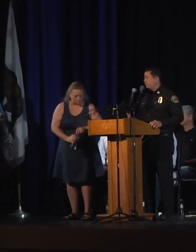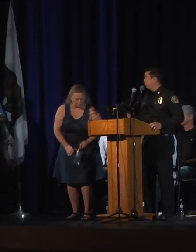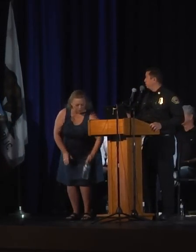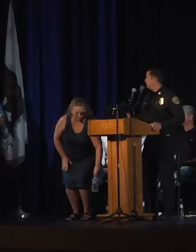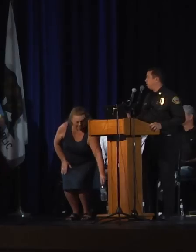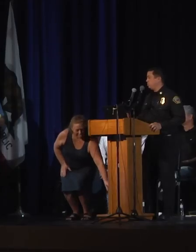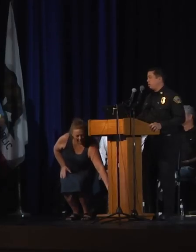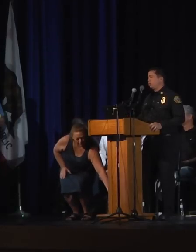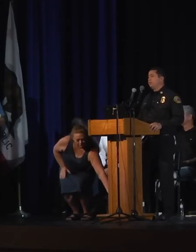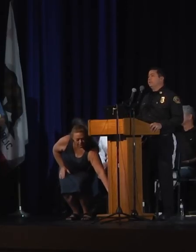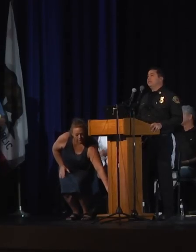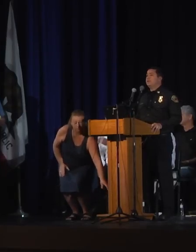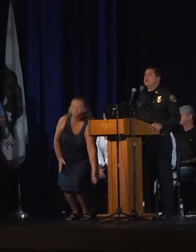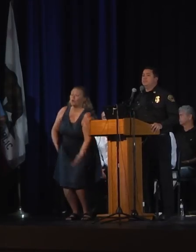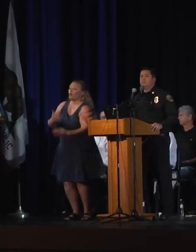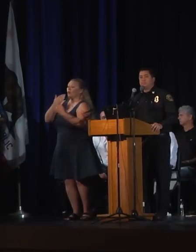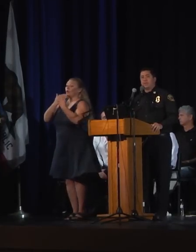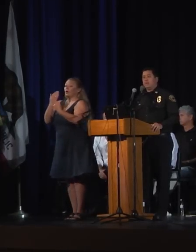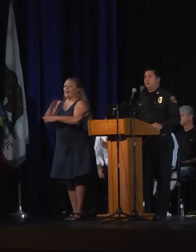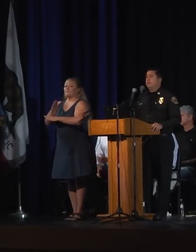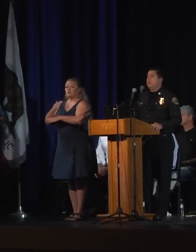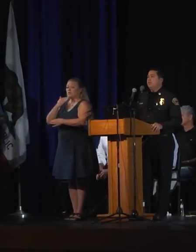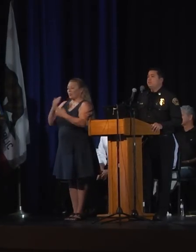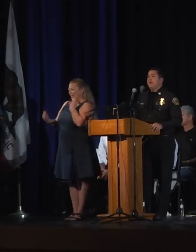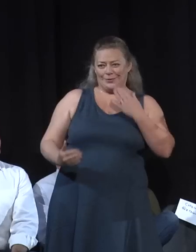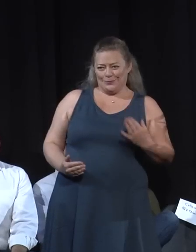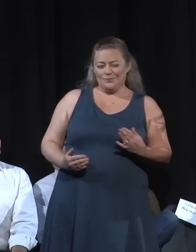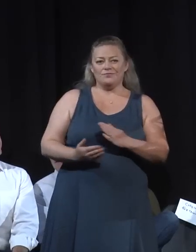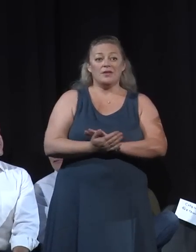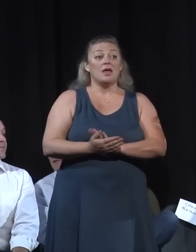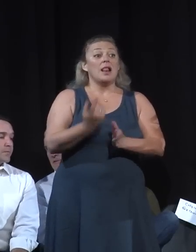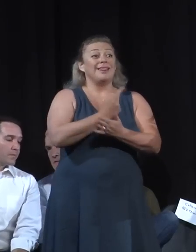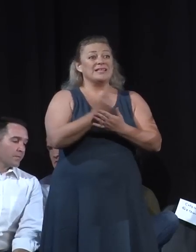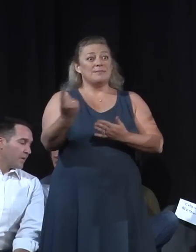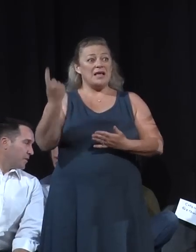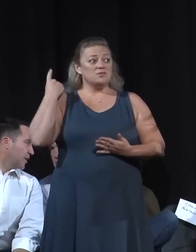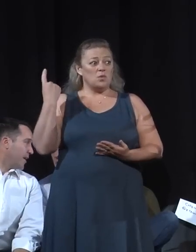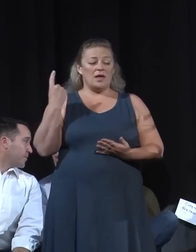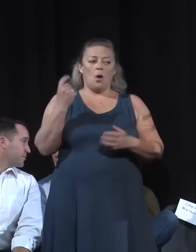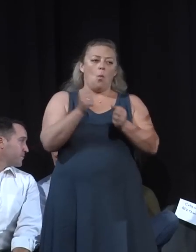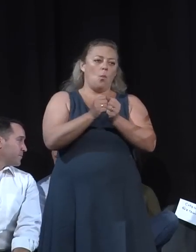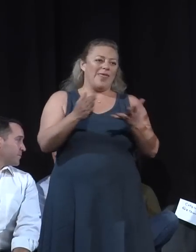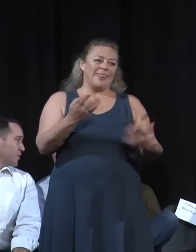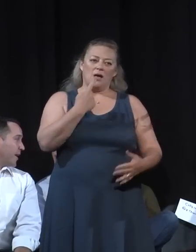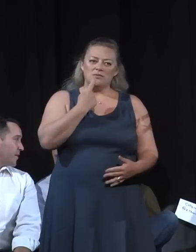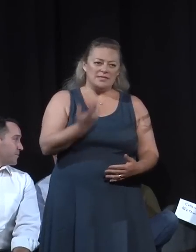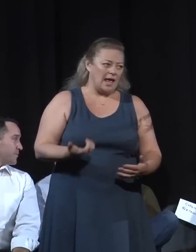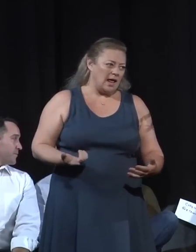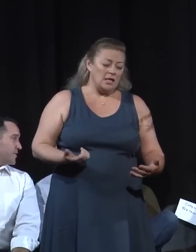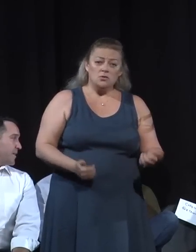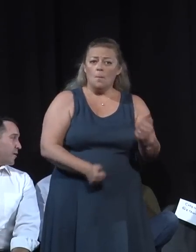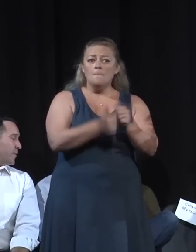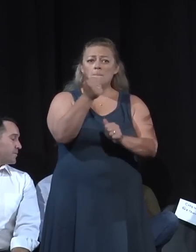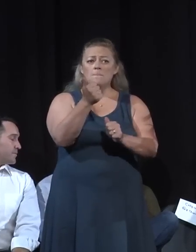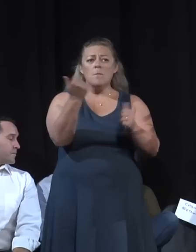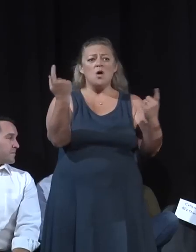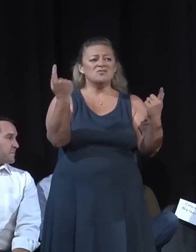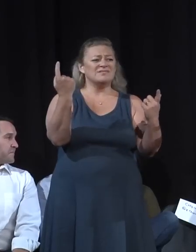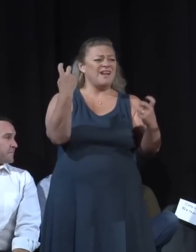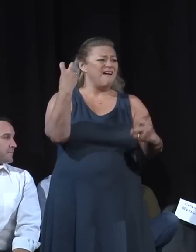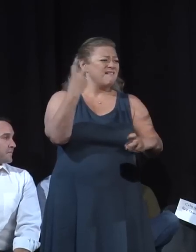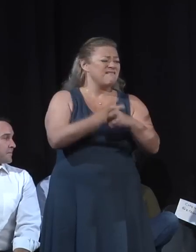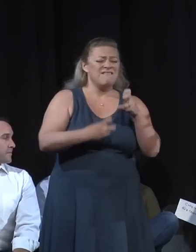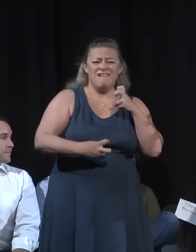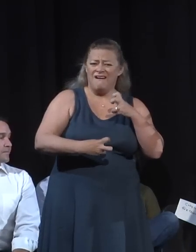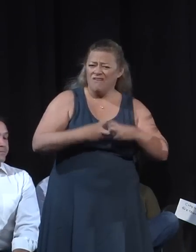Good afternoon. Thank you, Mark. This past week, goes without saying, has been the most difficult week of my career